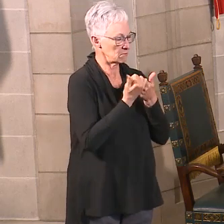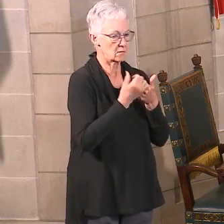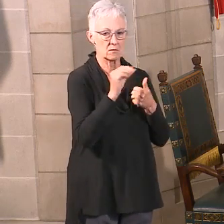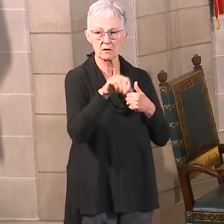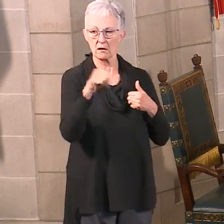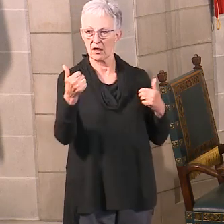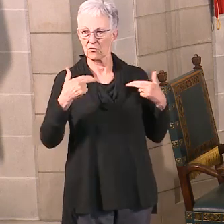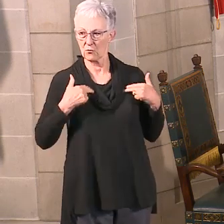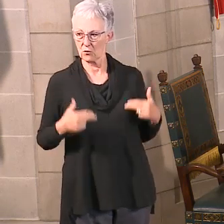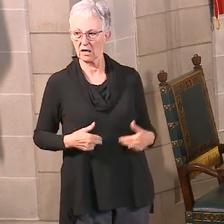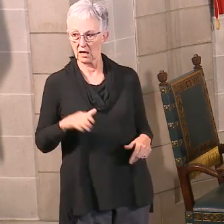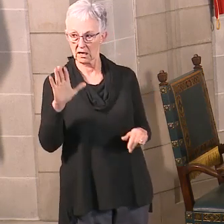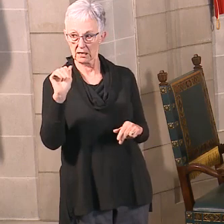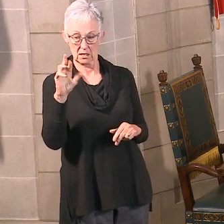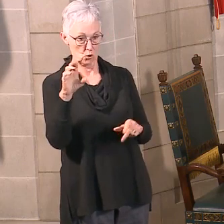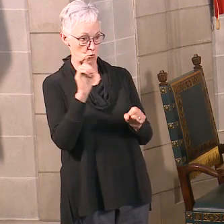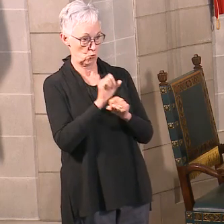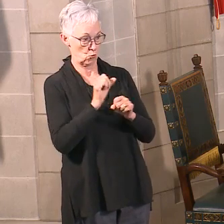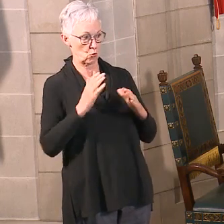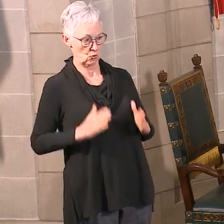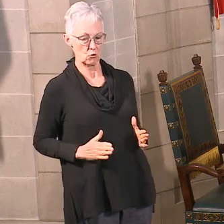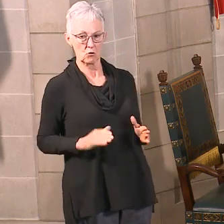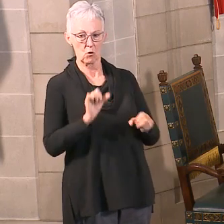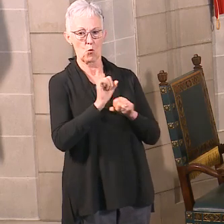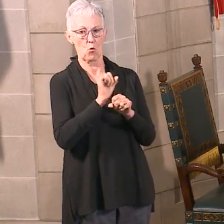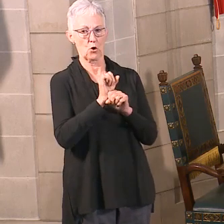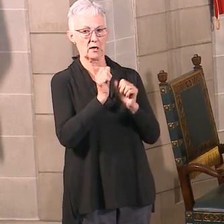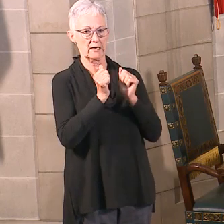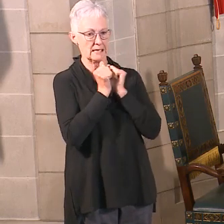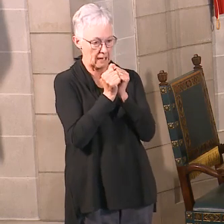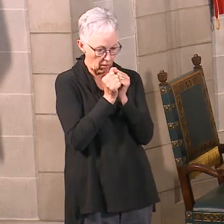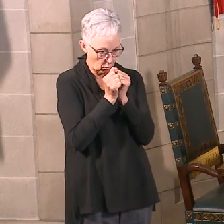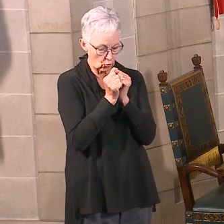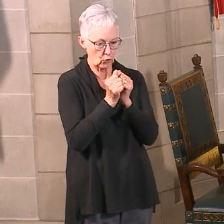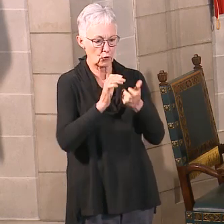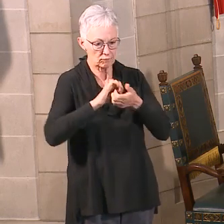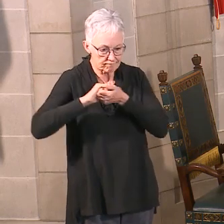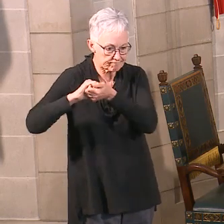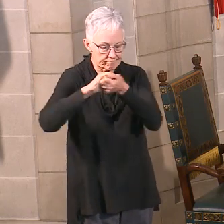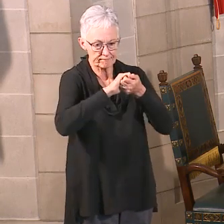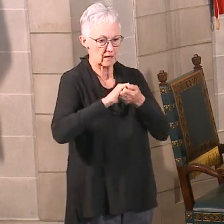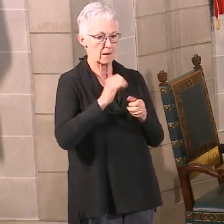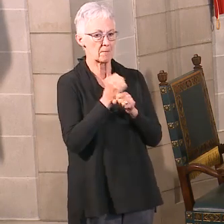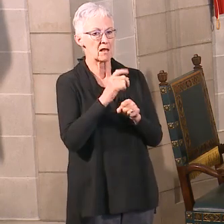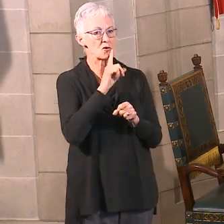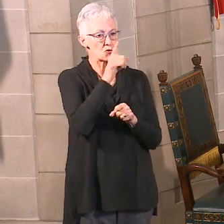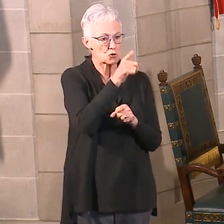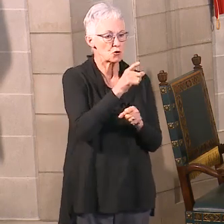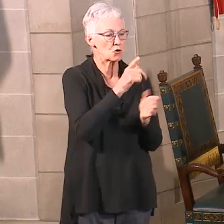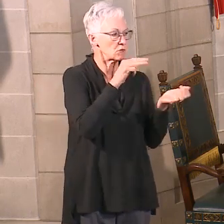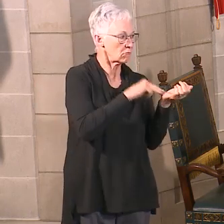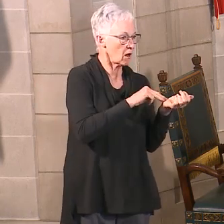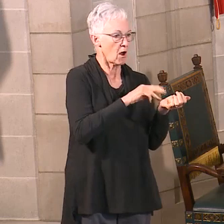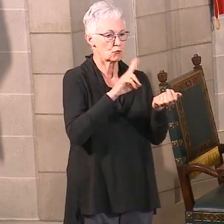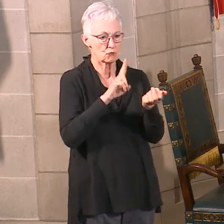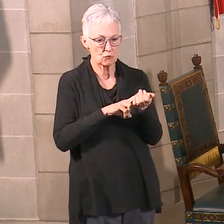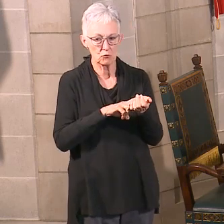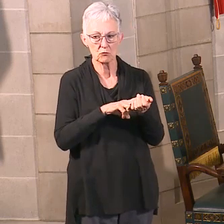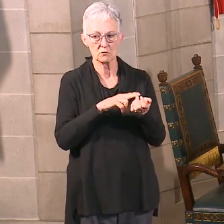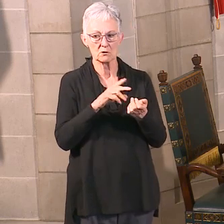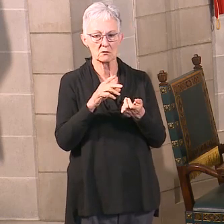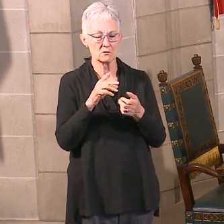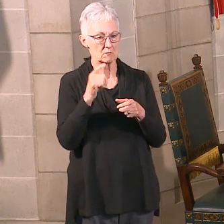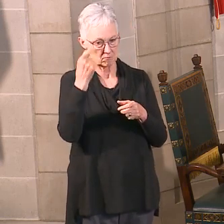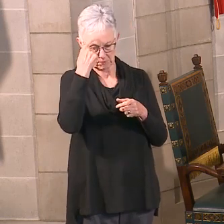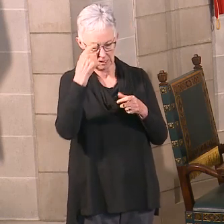organizations are working together, are partnering to make sure that our healthcare providers have access to support and resources